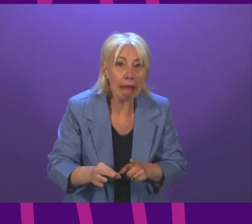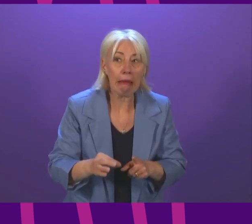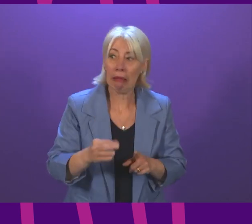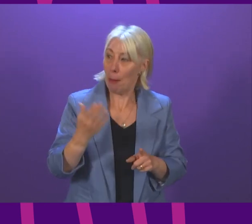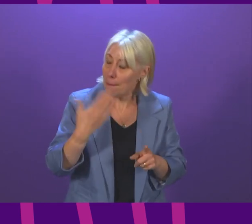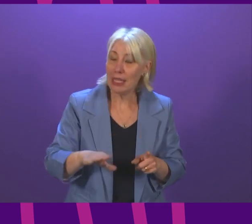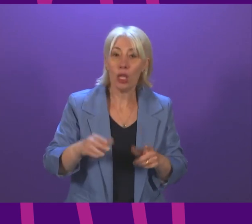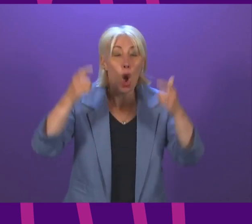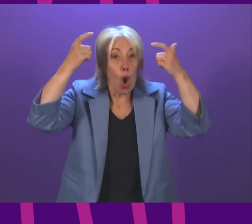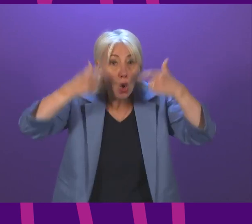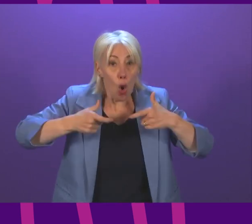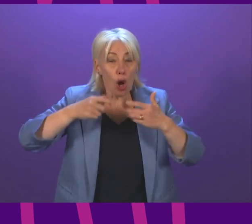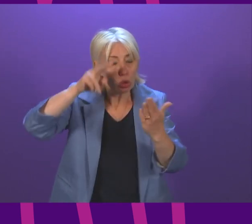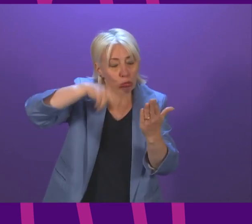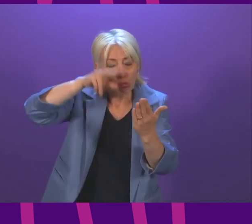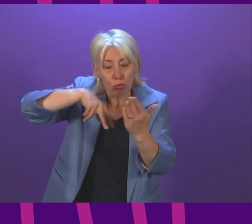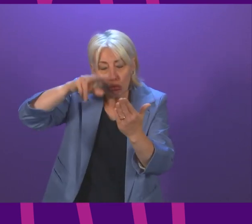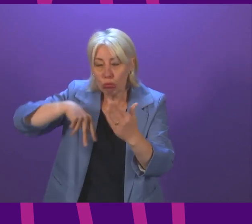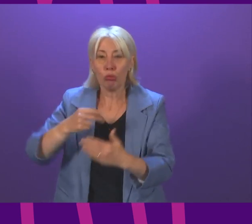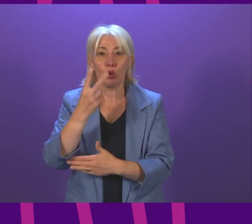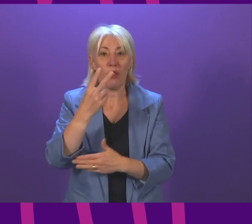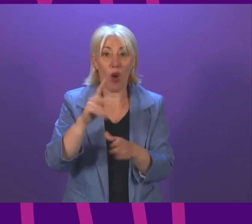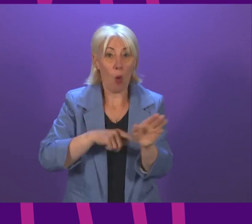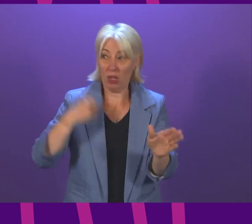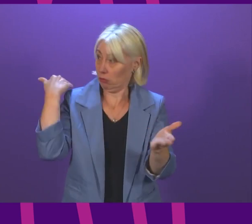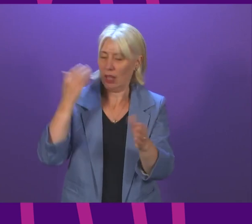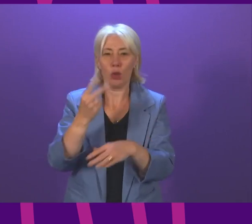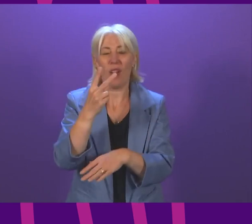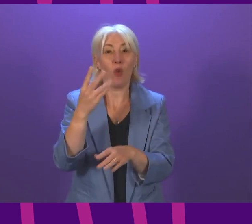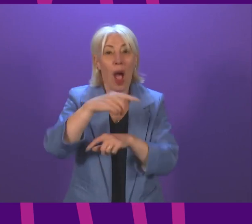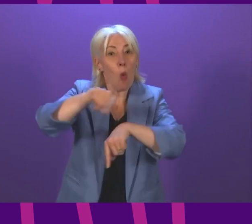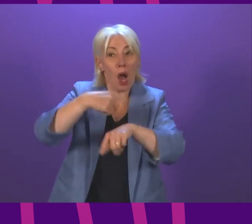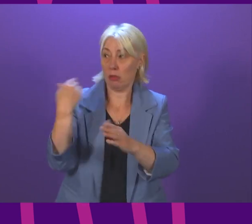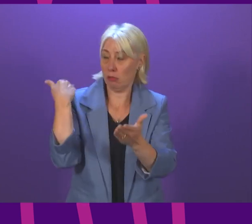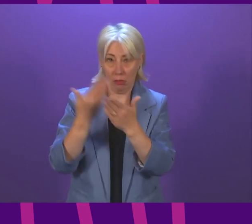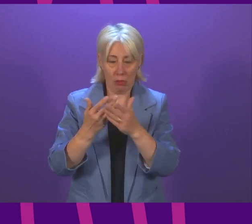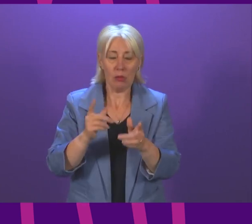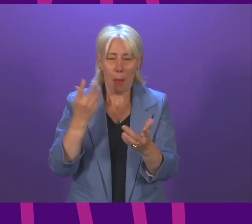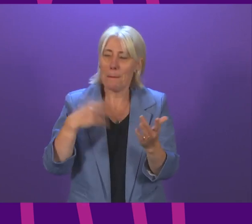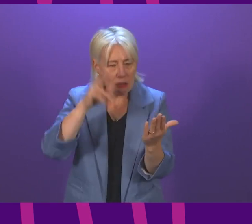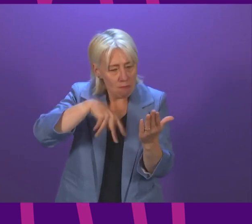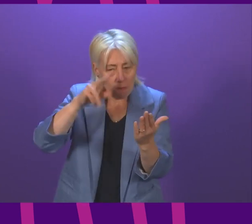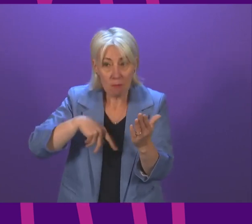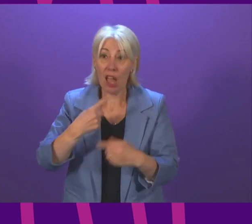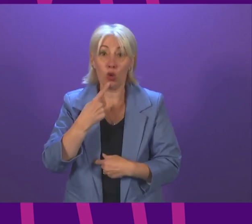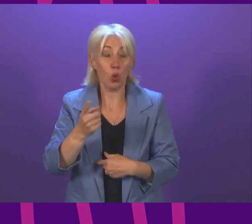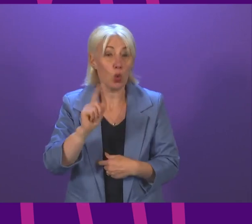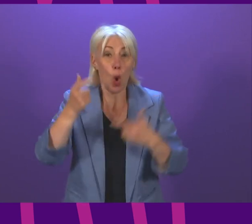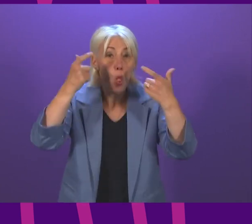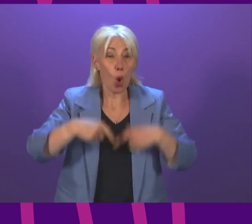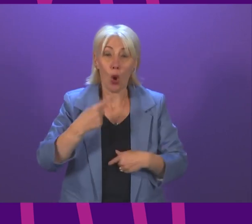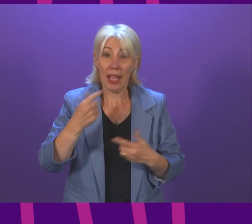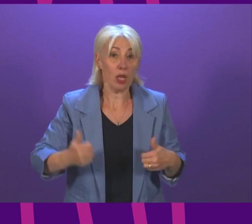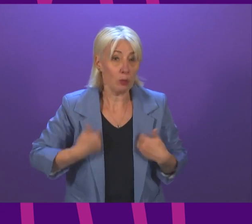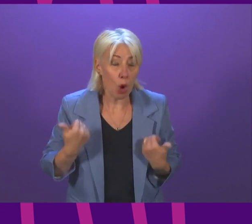court has looked at this over the past 24 hours and I've already summarised the judgment of the court delivered just this very morning. The